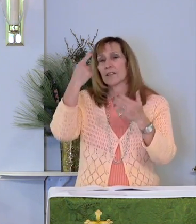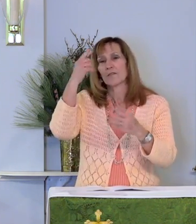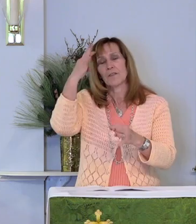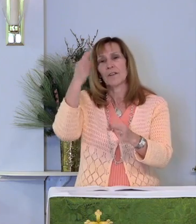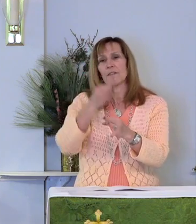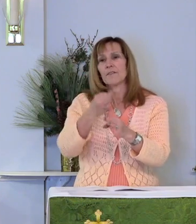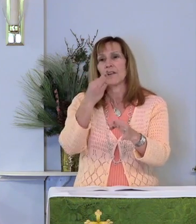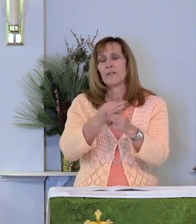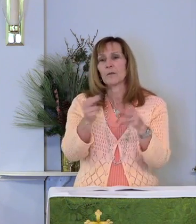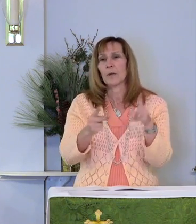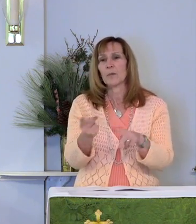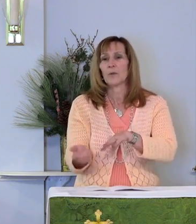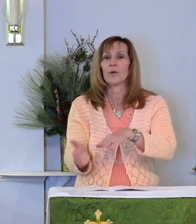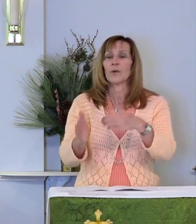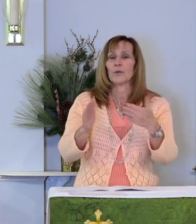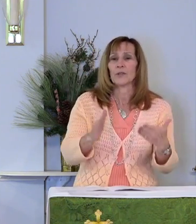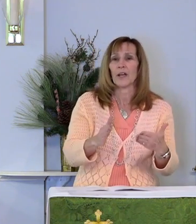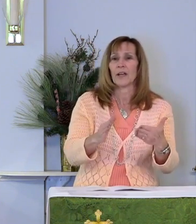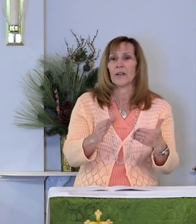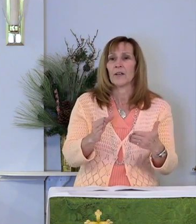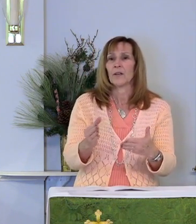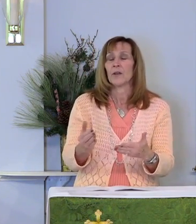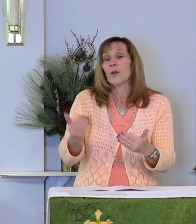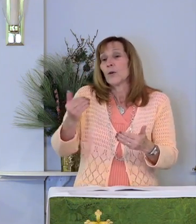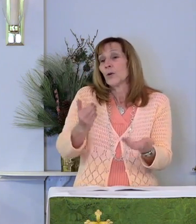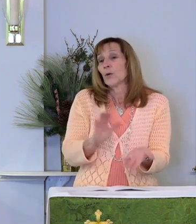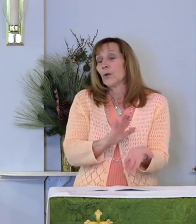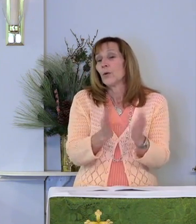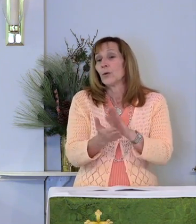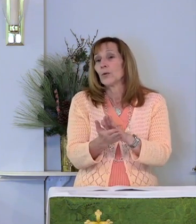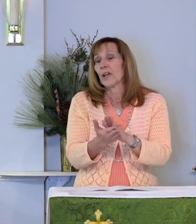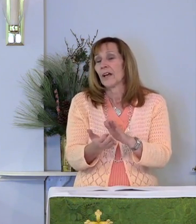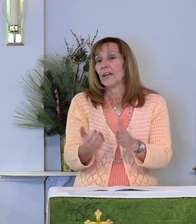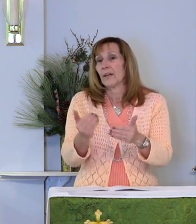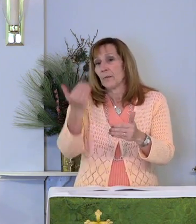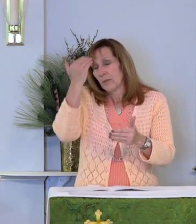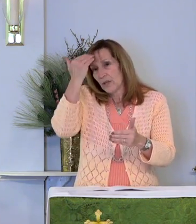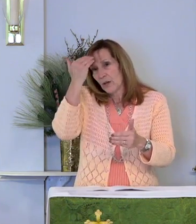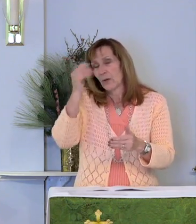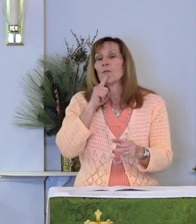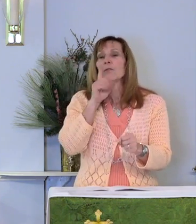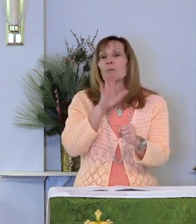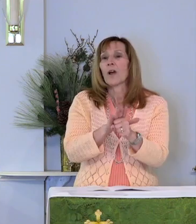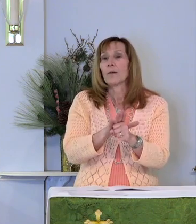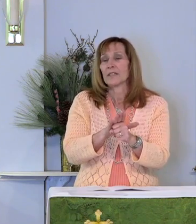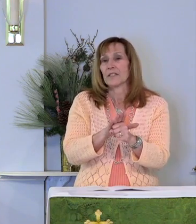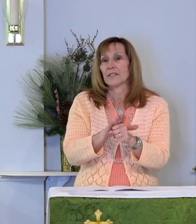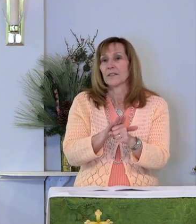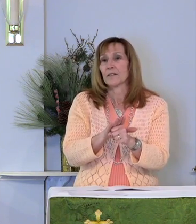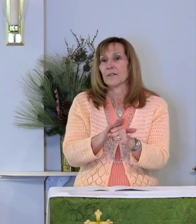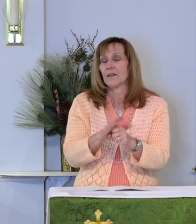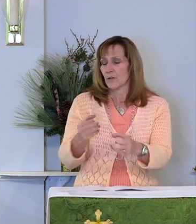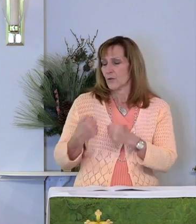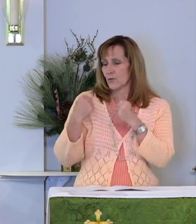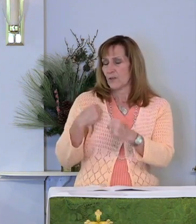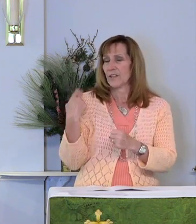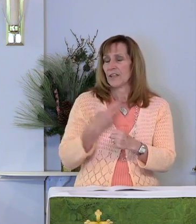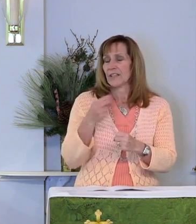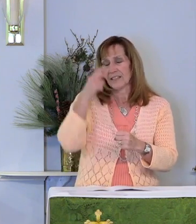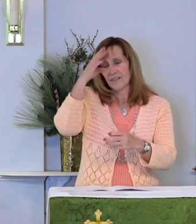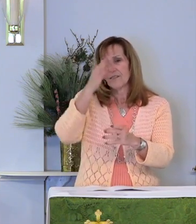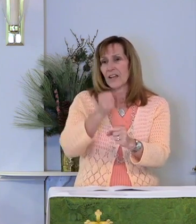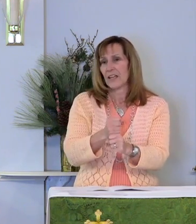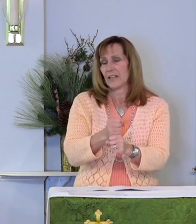faithful departed who have come to know the fulfillment of your promises. Strengthen us in